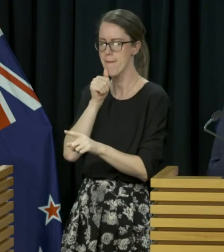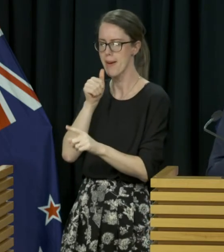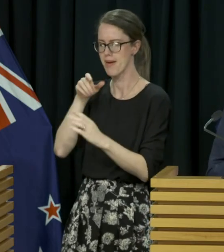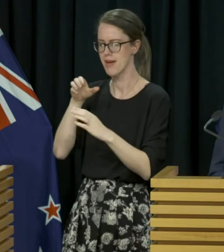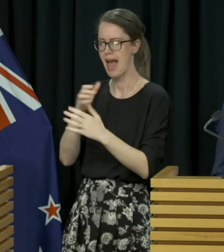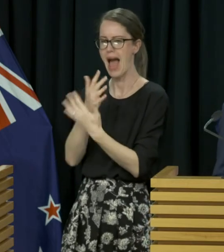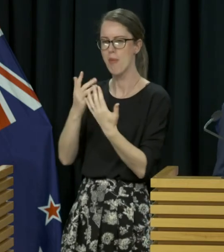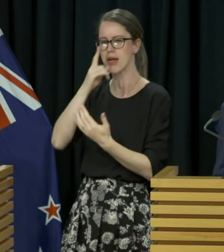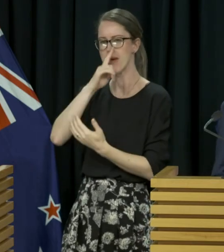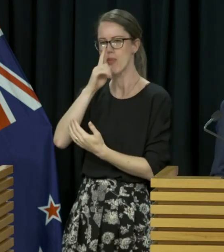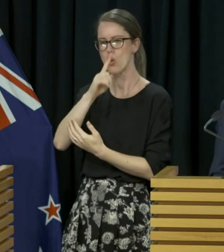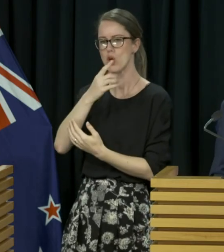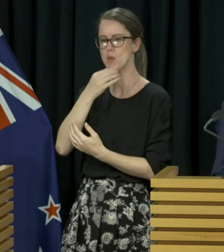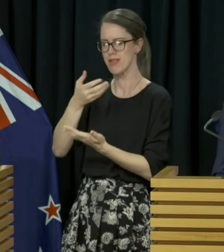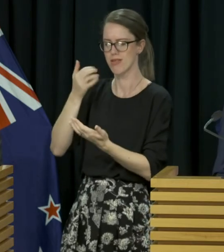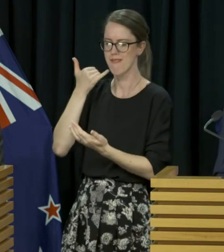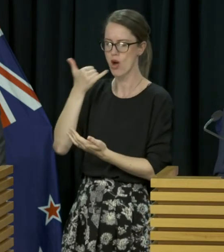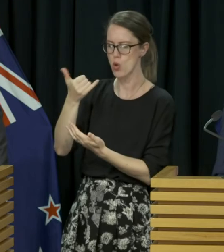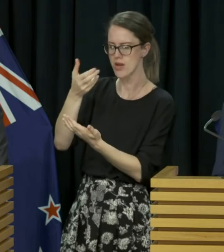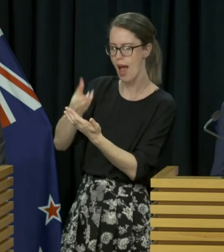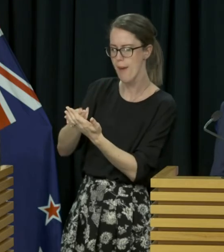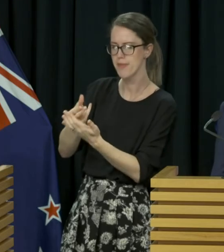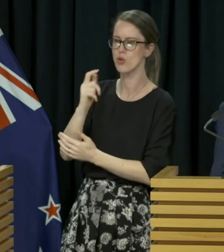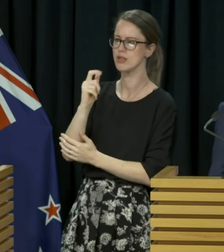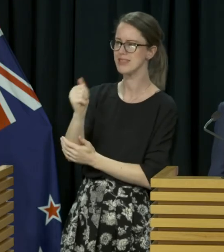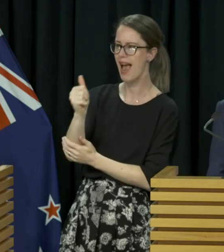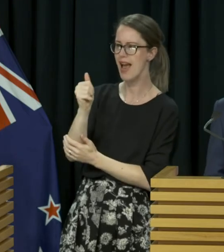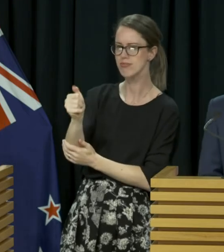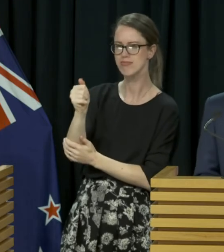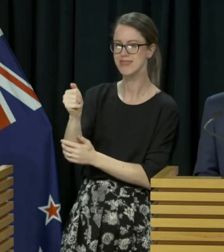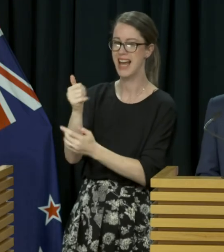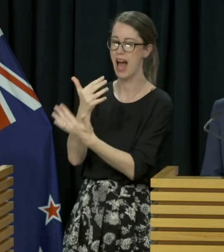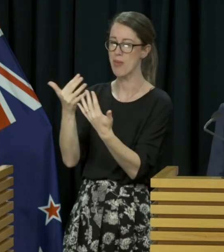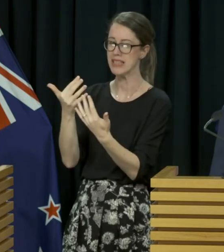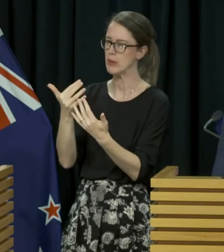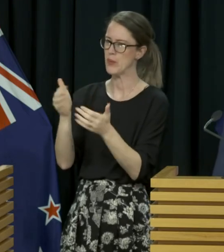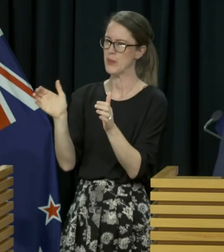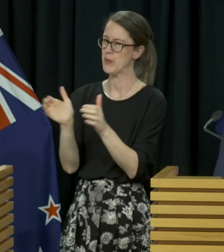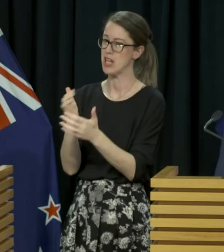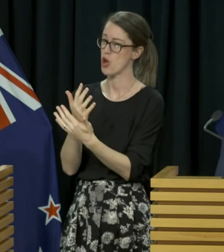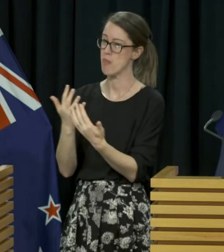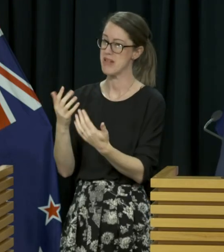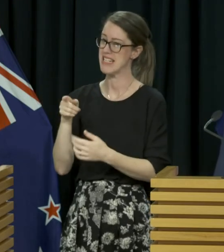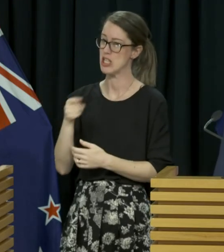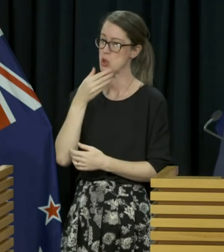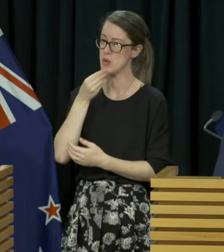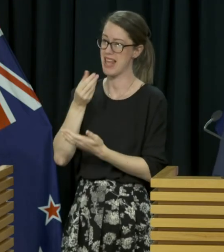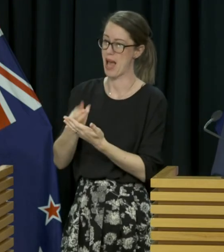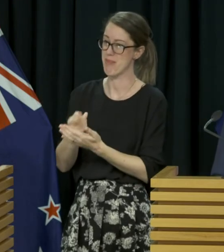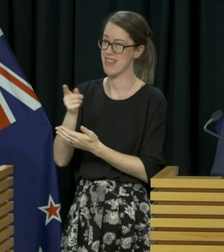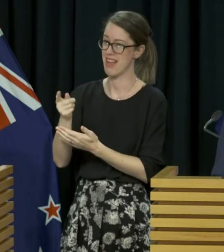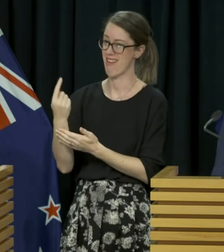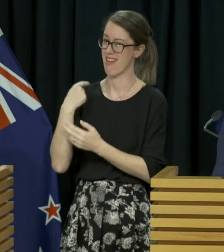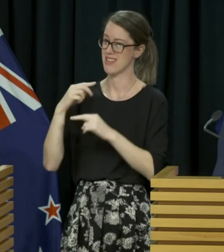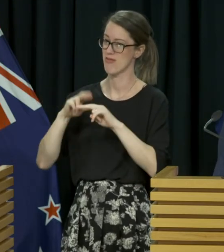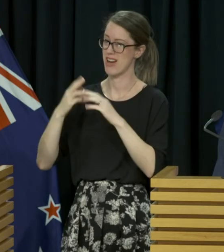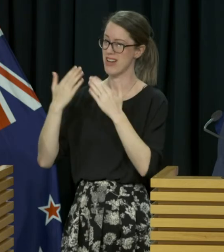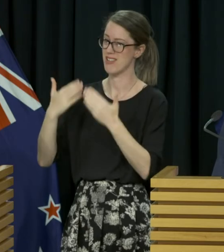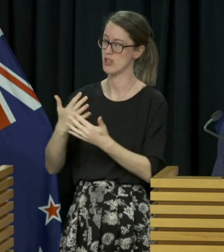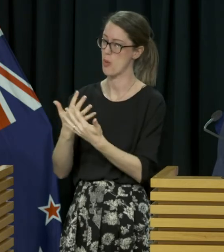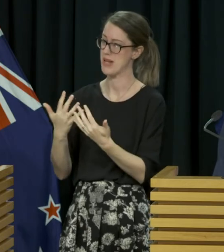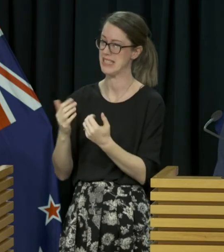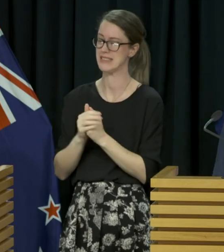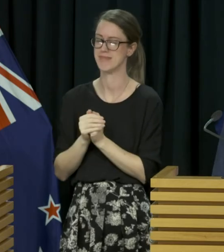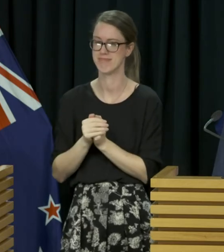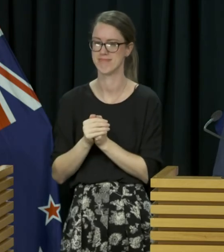people who had scanned in to the pub on Friday night and I must say very few people had used the app and scanned in on the Friday night